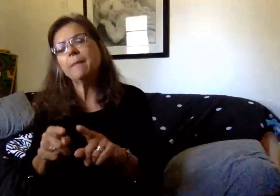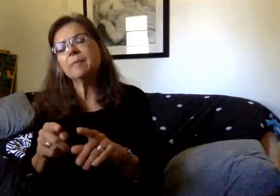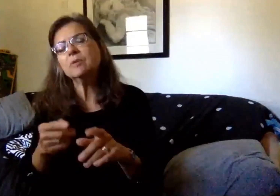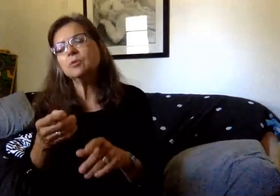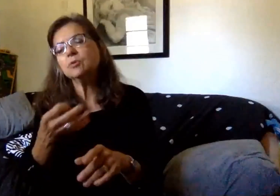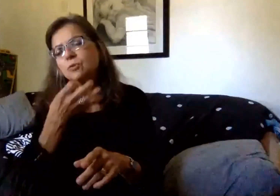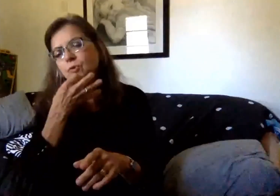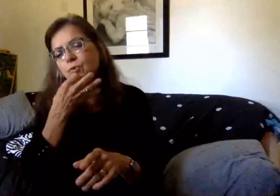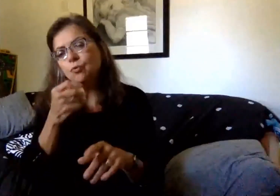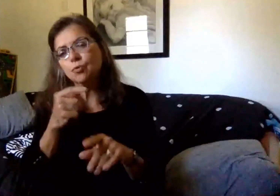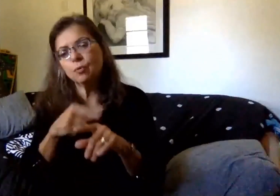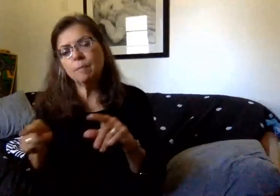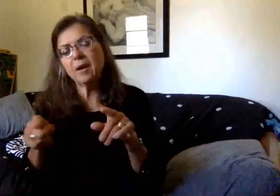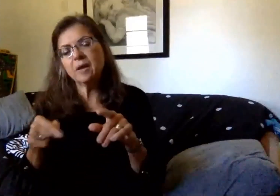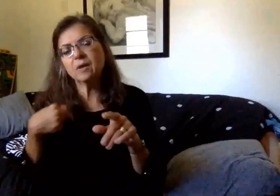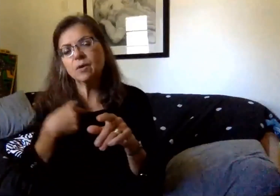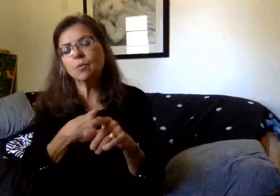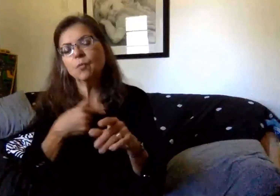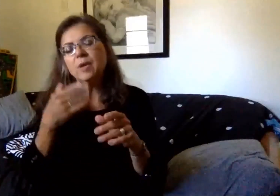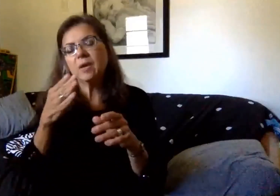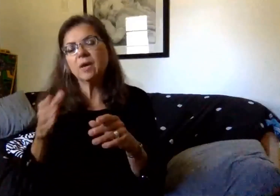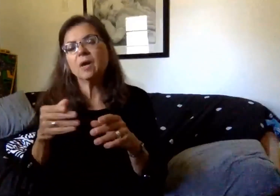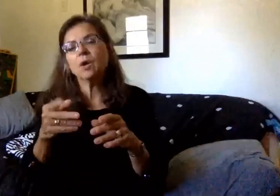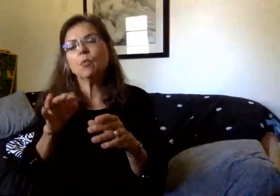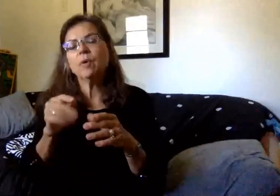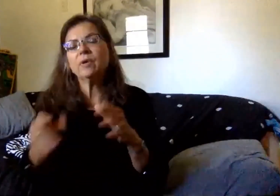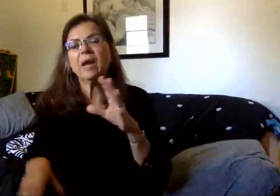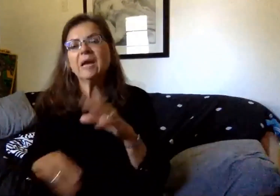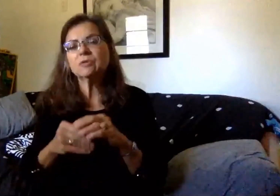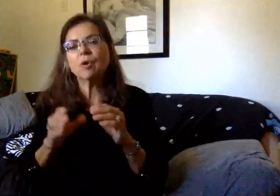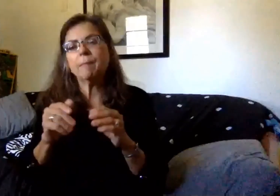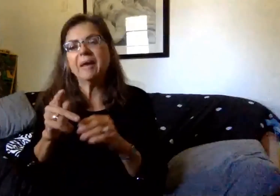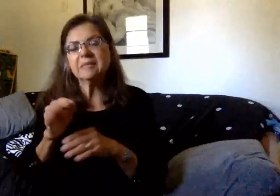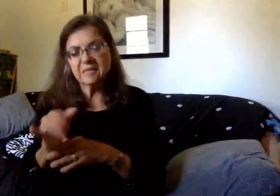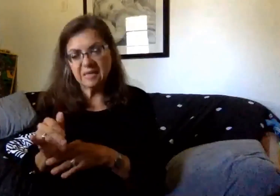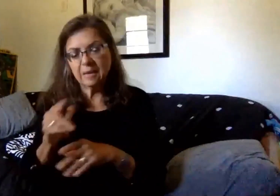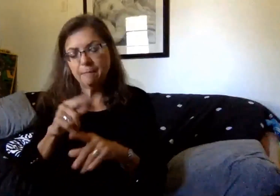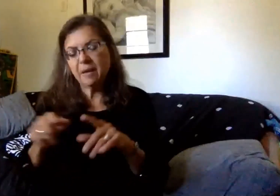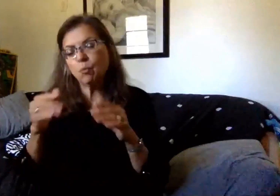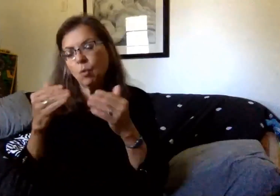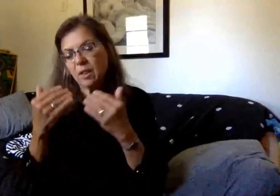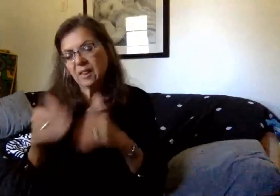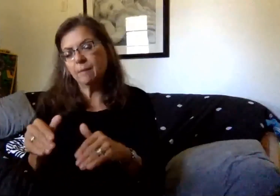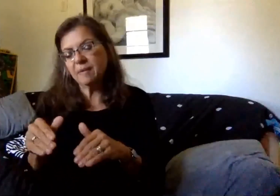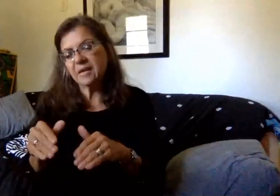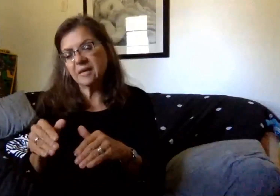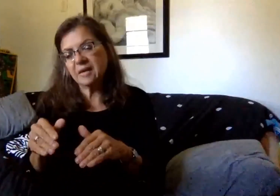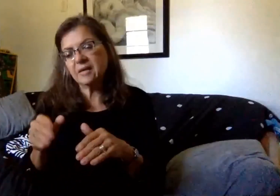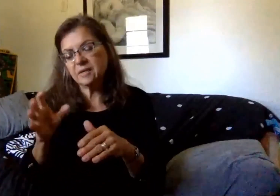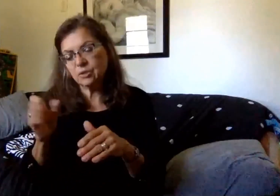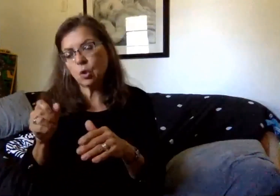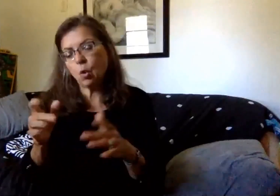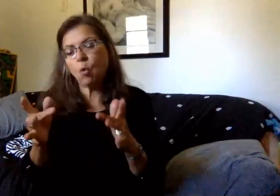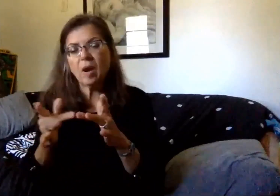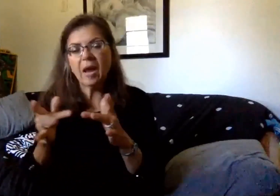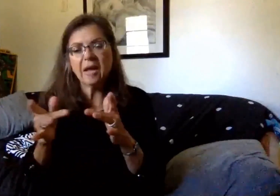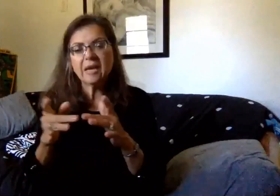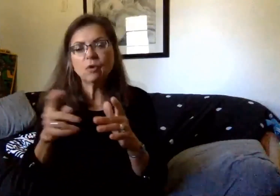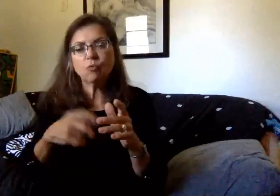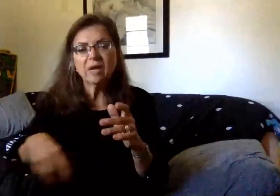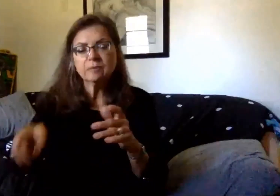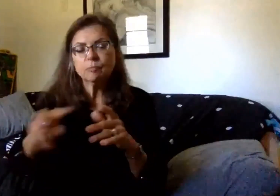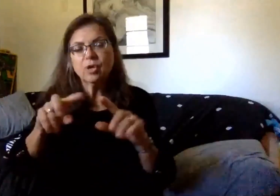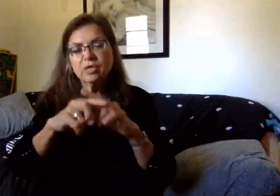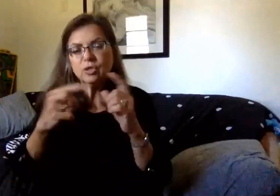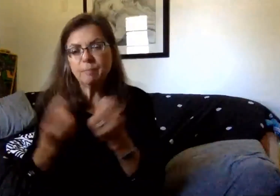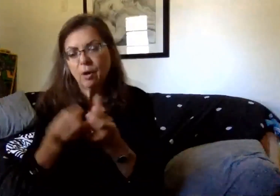for a little extra capacity. But we are limited by the number of students on the bus. I would suggest contacting the transportation department and give